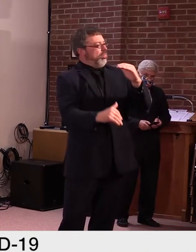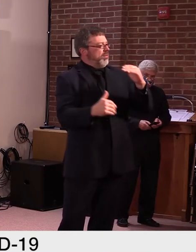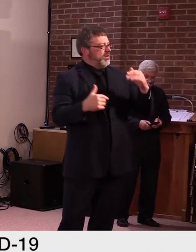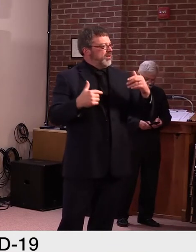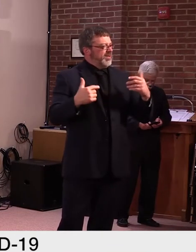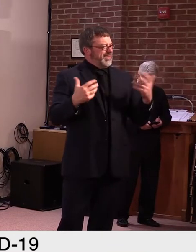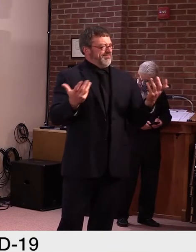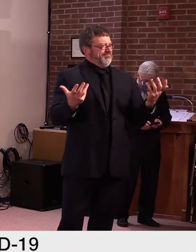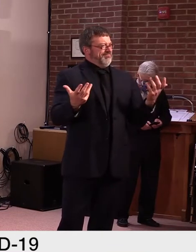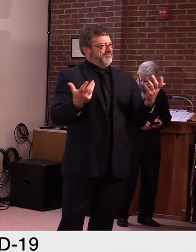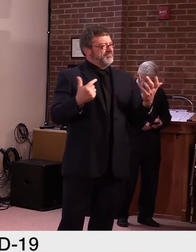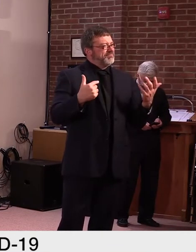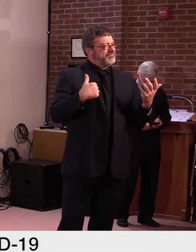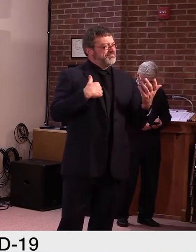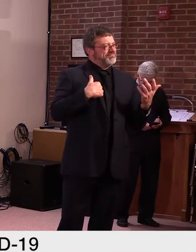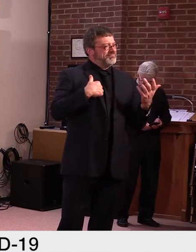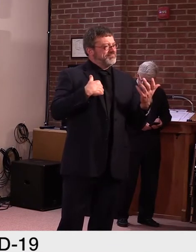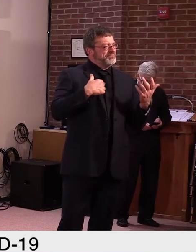get down to 25,000?